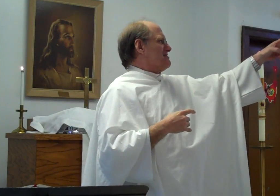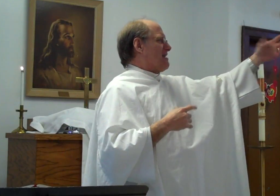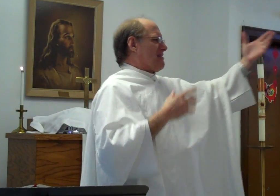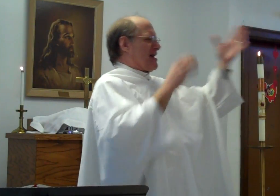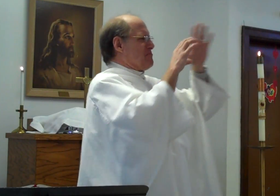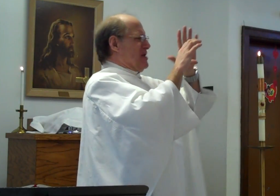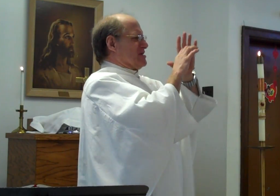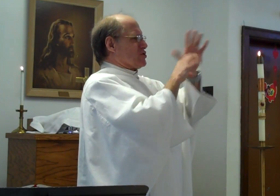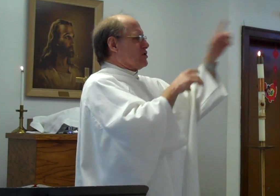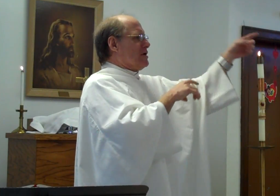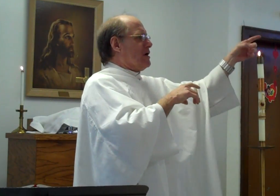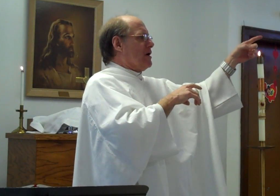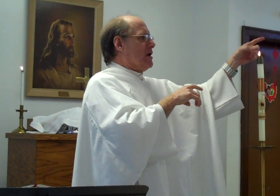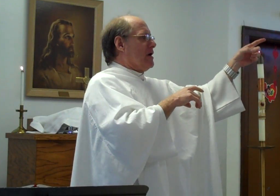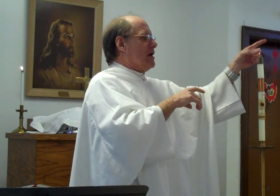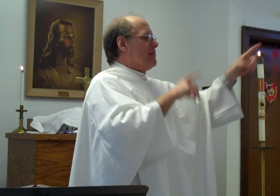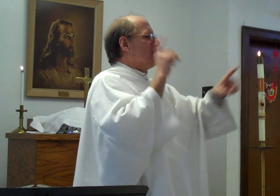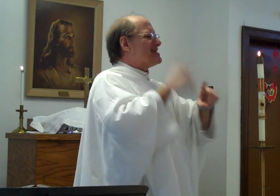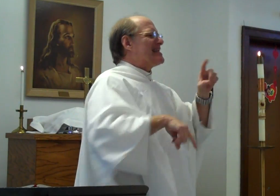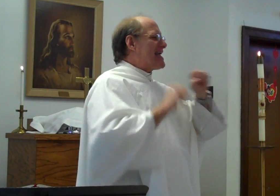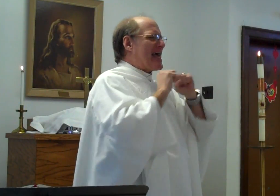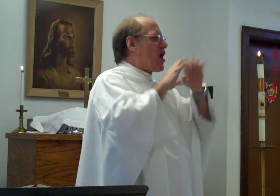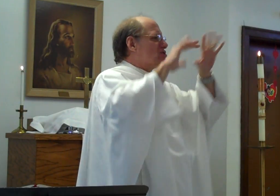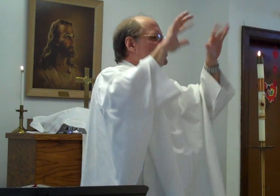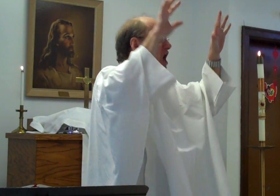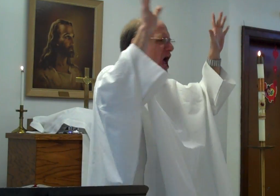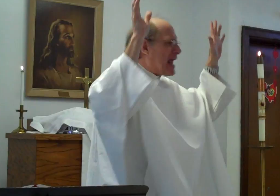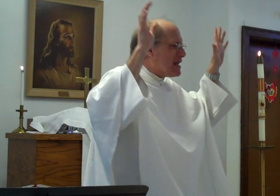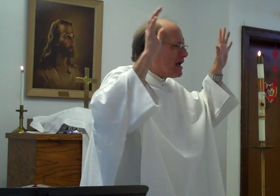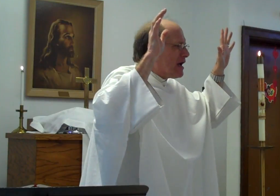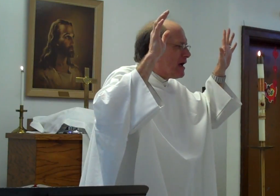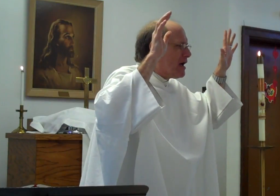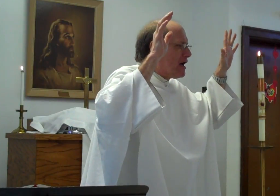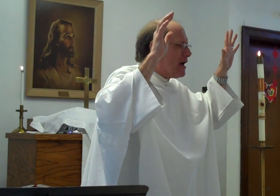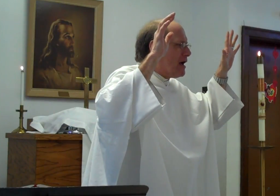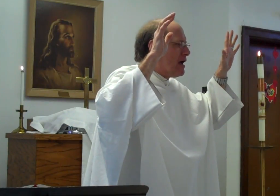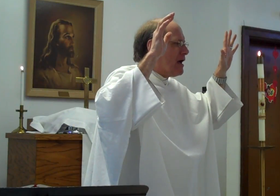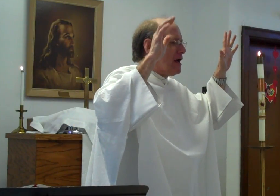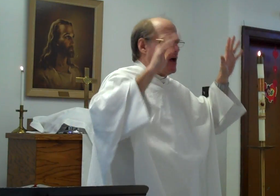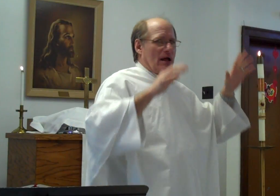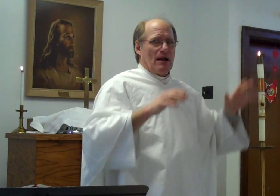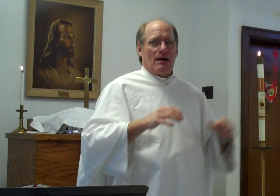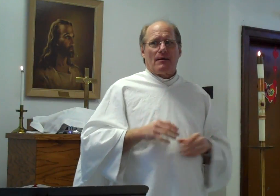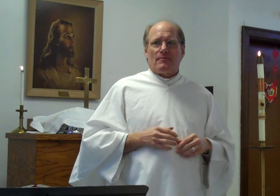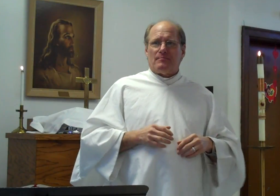It's. picture. Because. They cannot. Shine. Not. After. His.